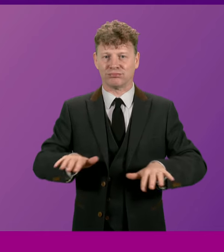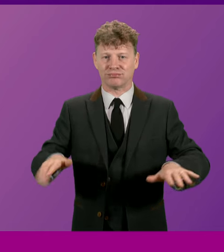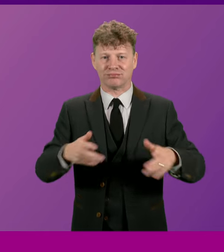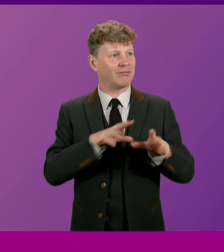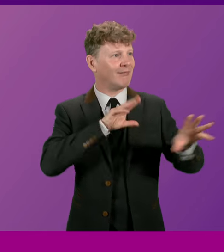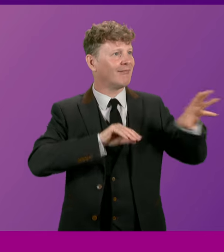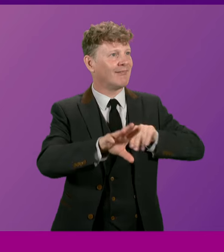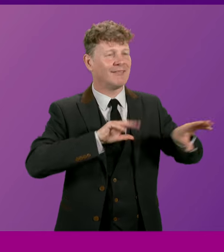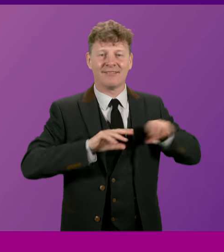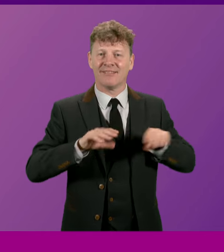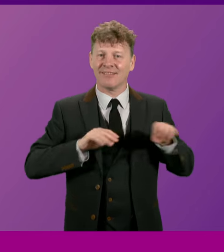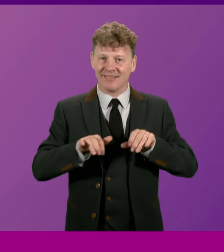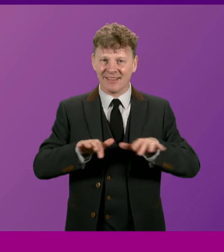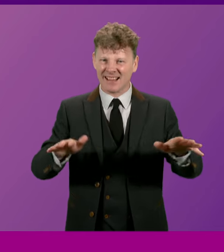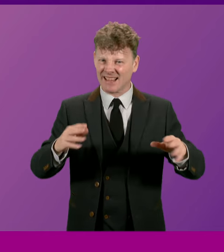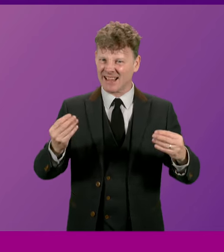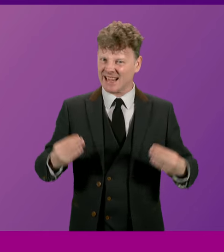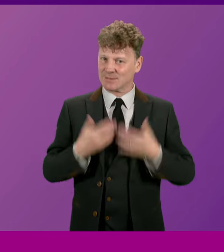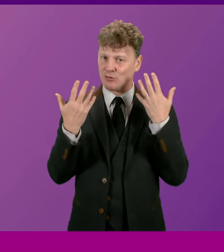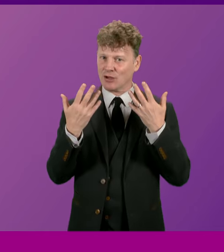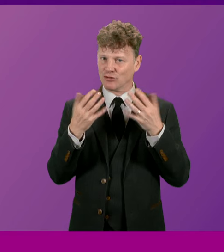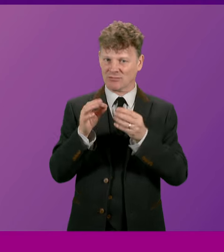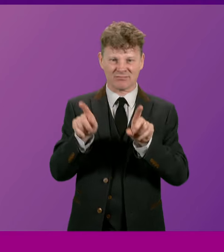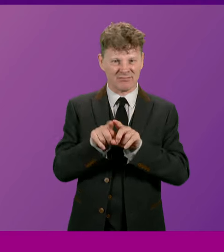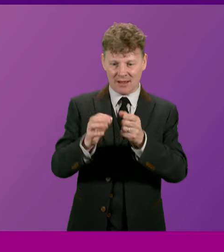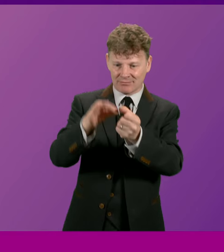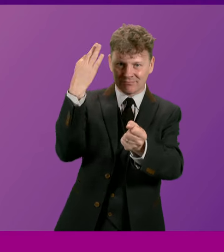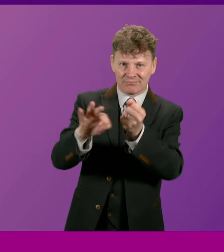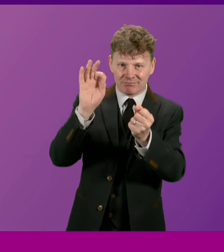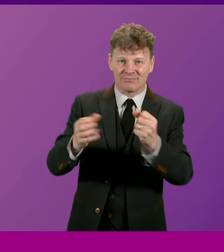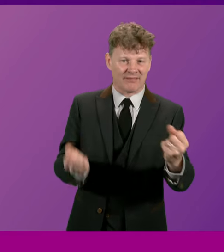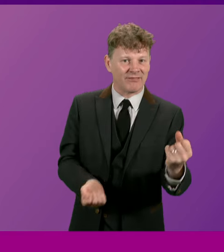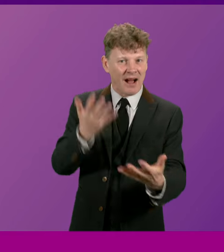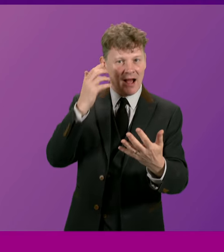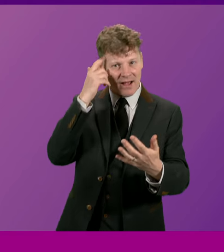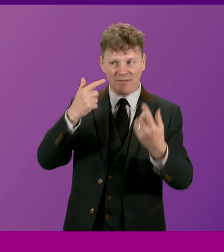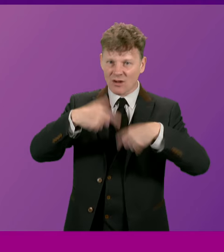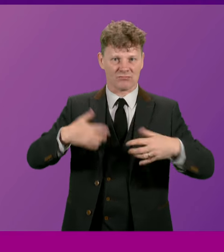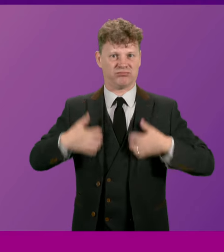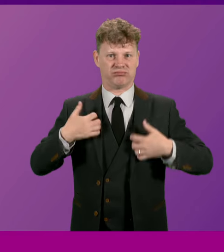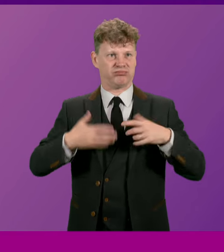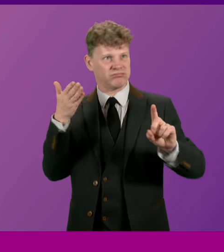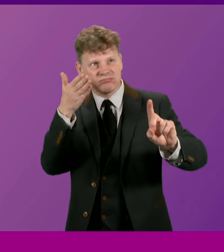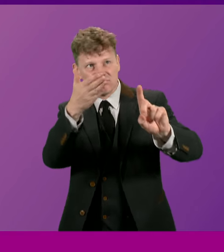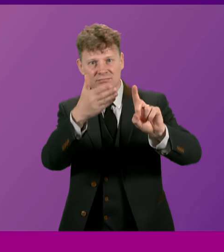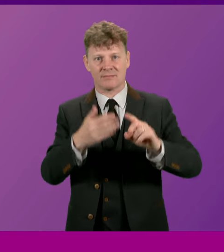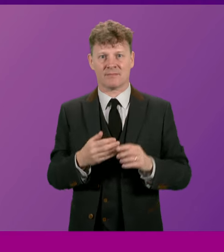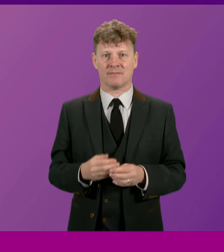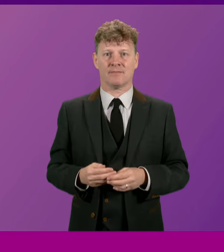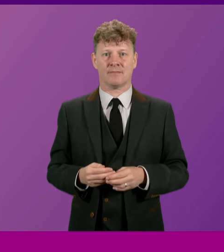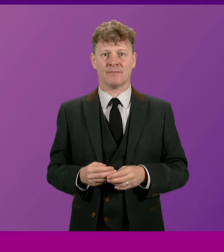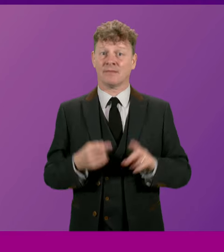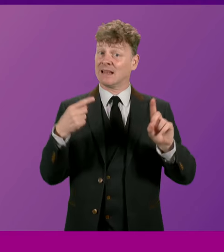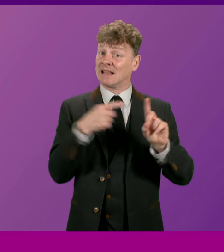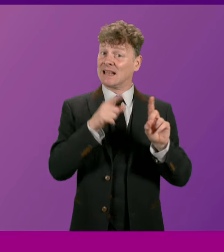a source of inspiration that ignited a fire that encouraged us to aim higher and to believe in better. He